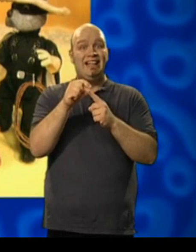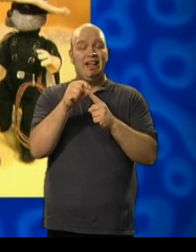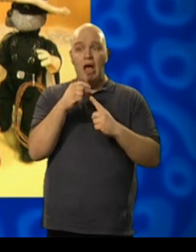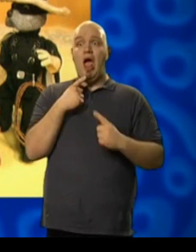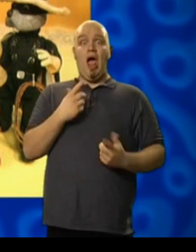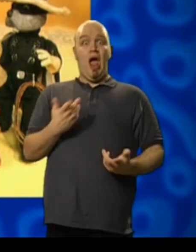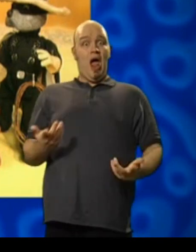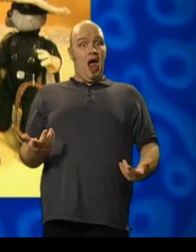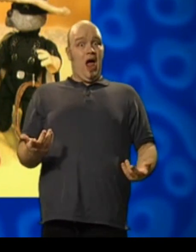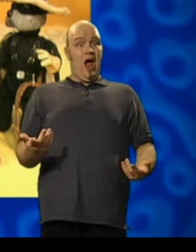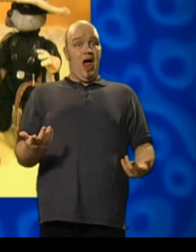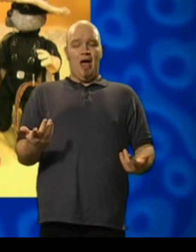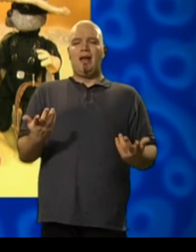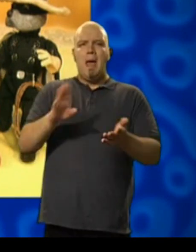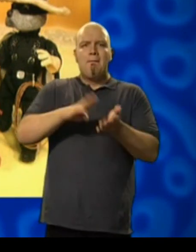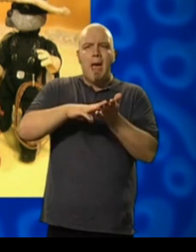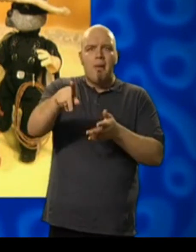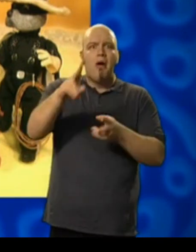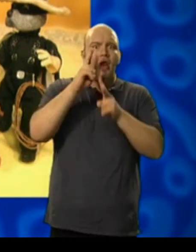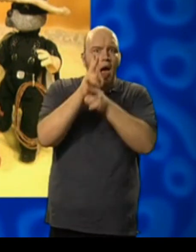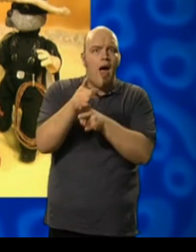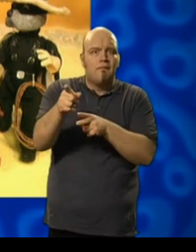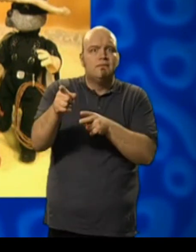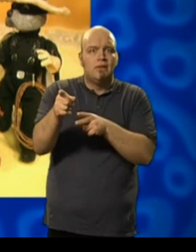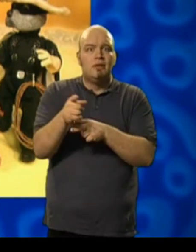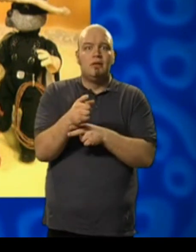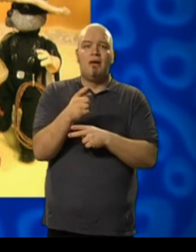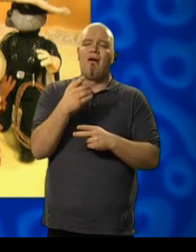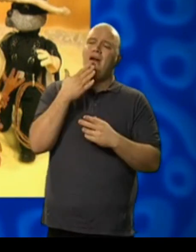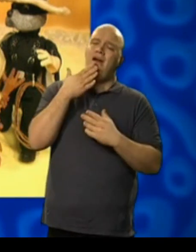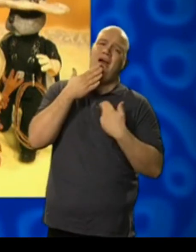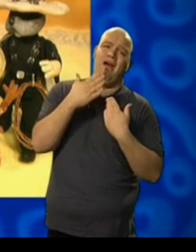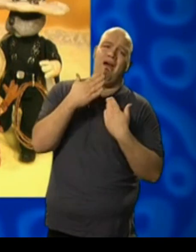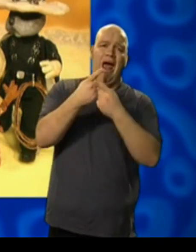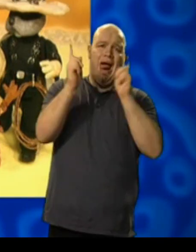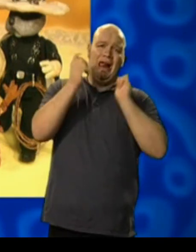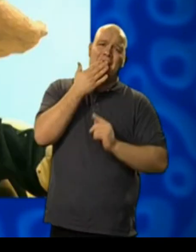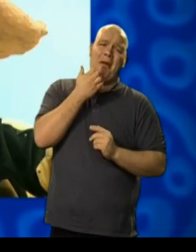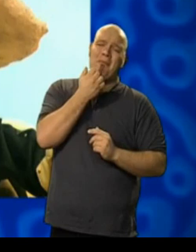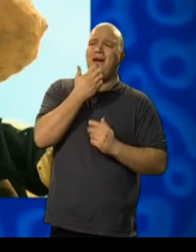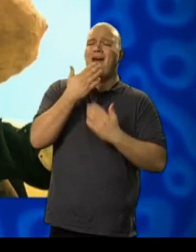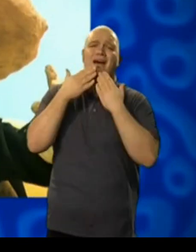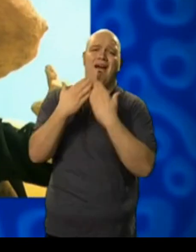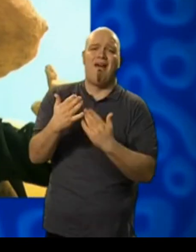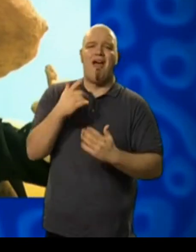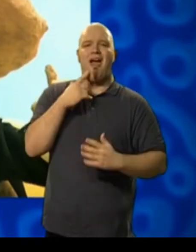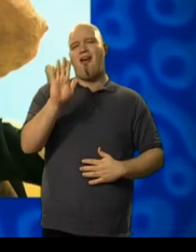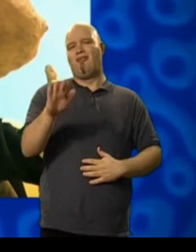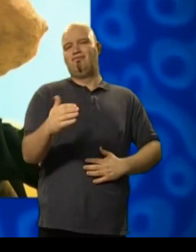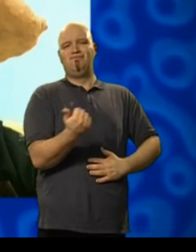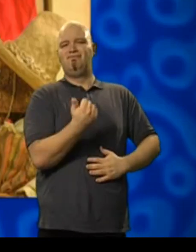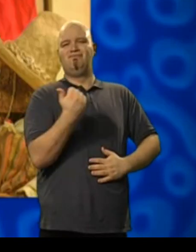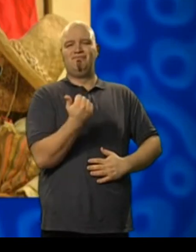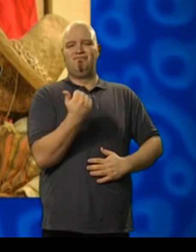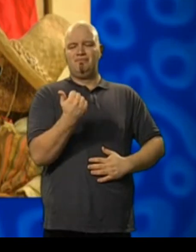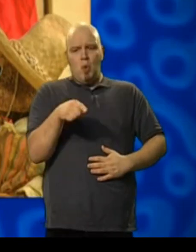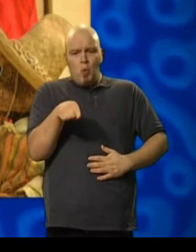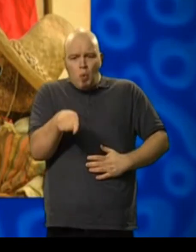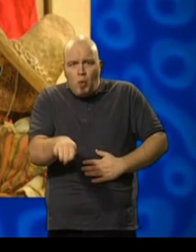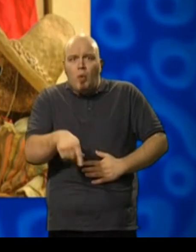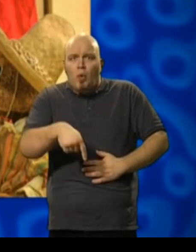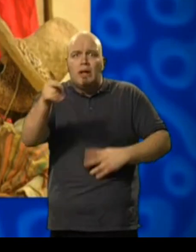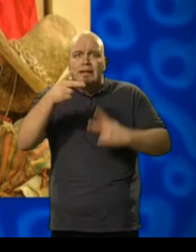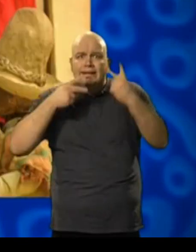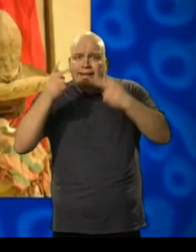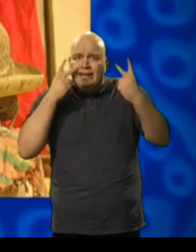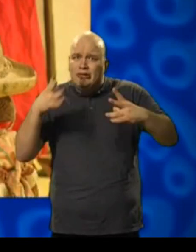Wow. There, Mama. Look after it. Thank you, El Nombre. It's okay. Now you had better get